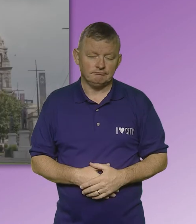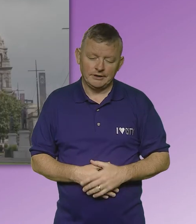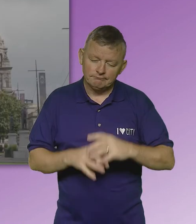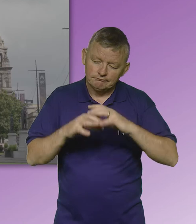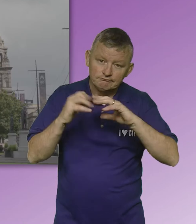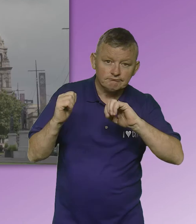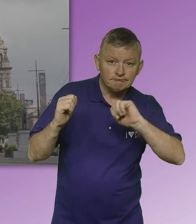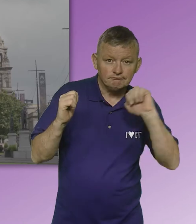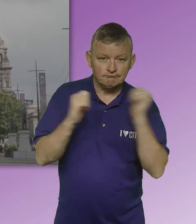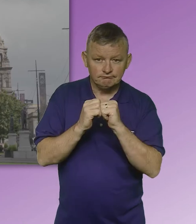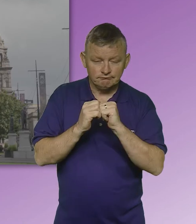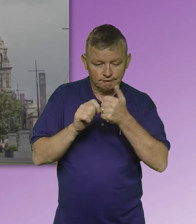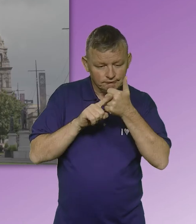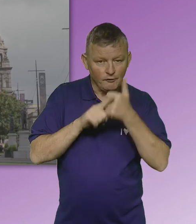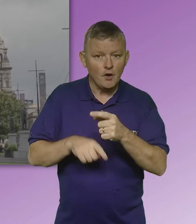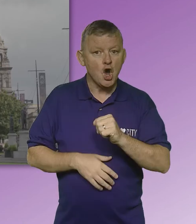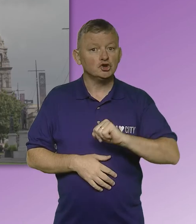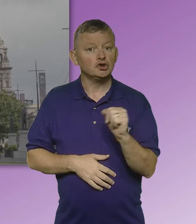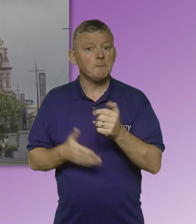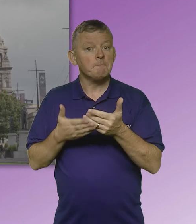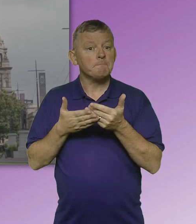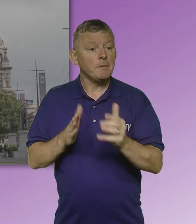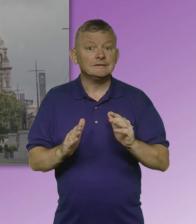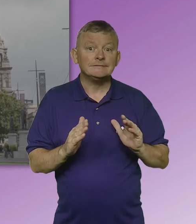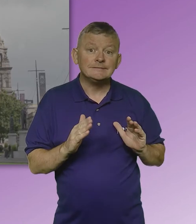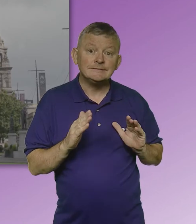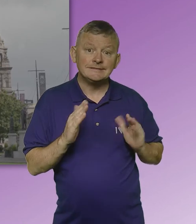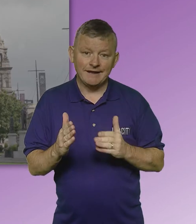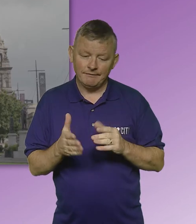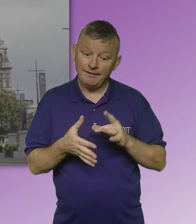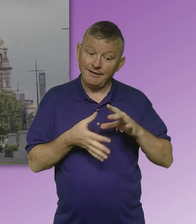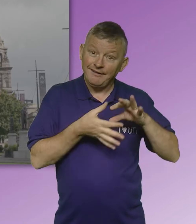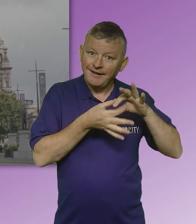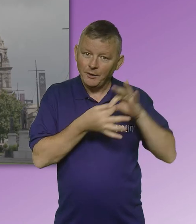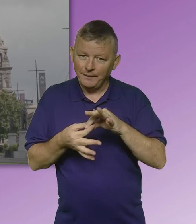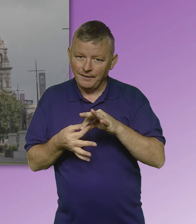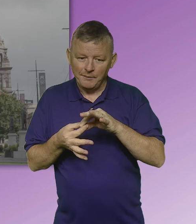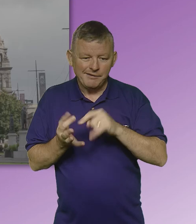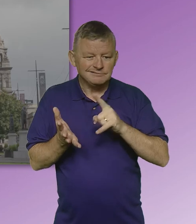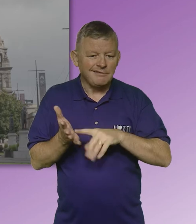We share the long-term goal for all Scottish public services set out in the BSL national plan